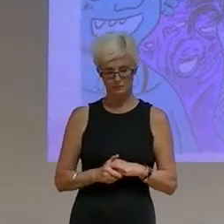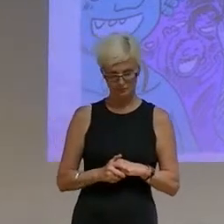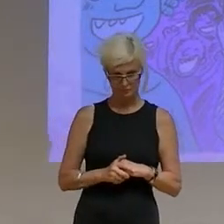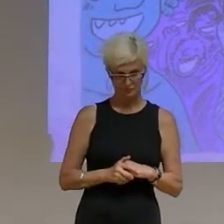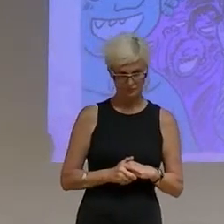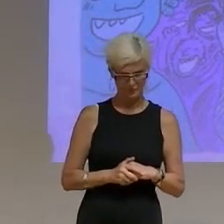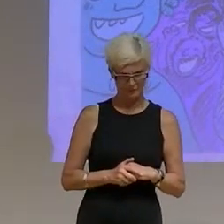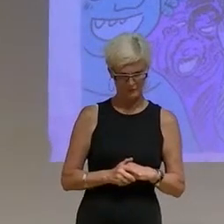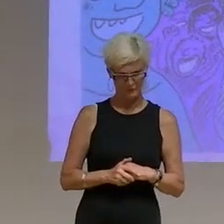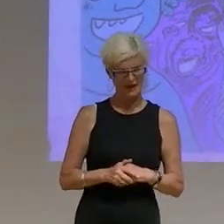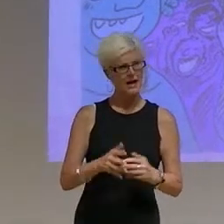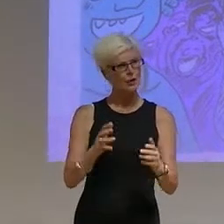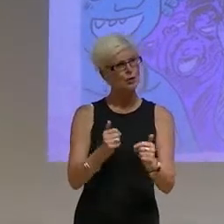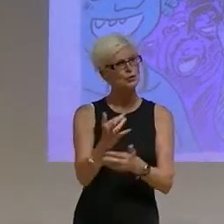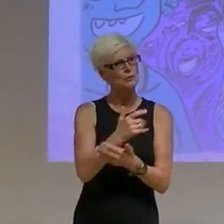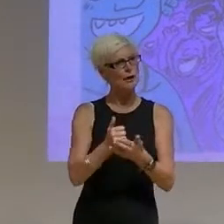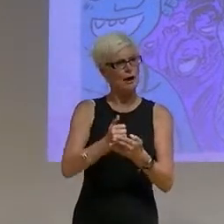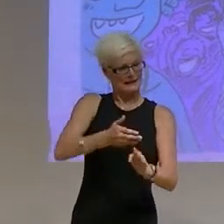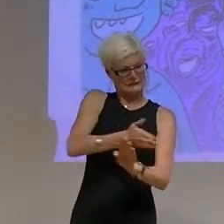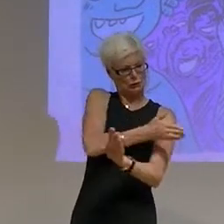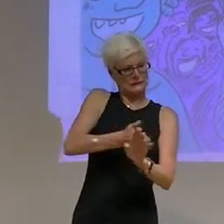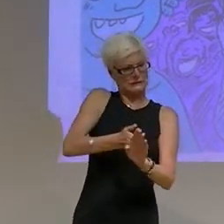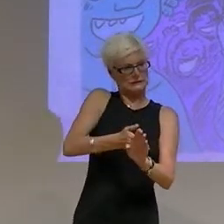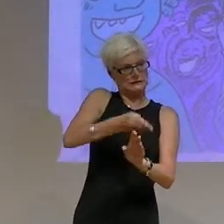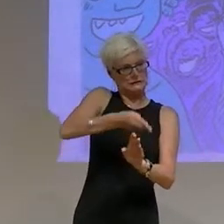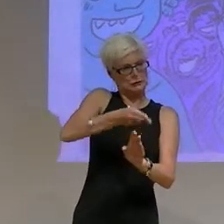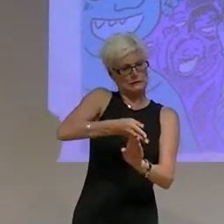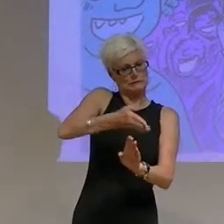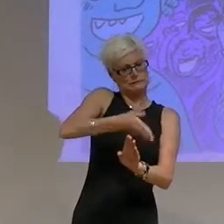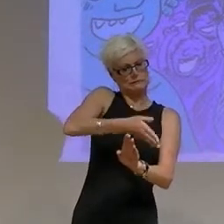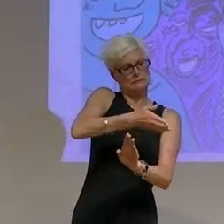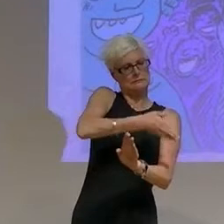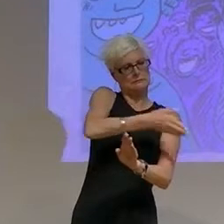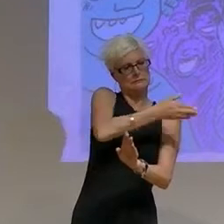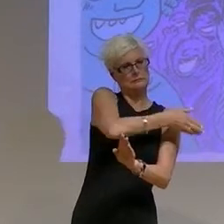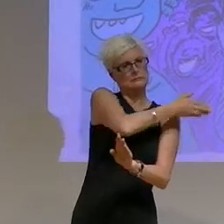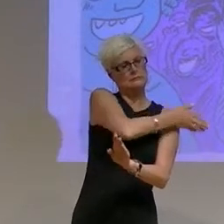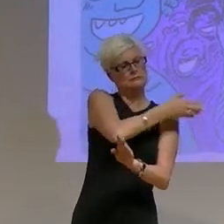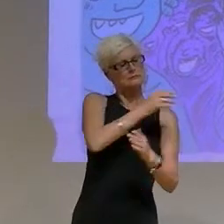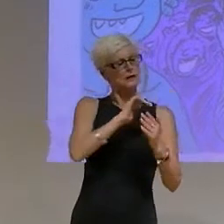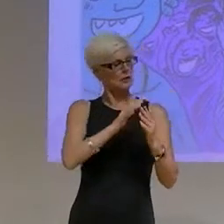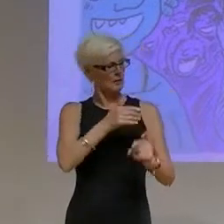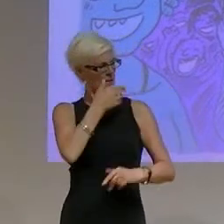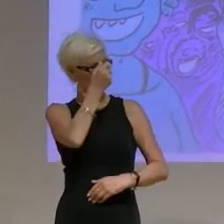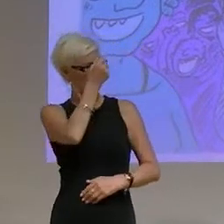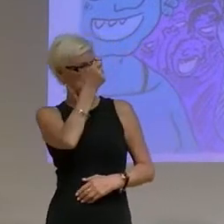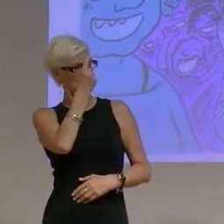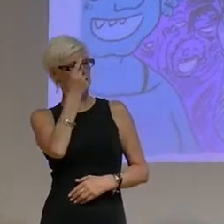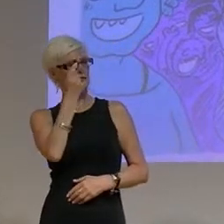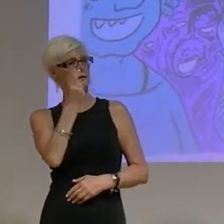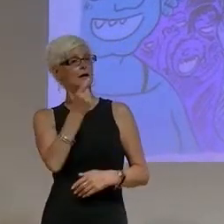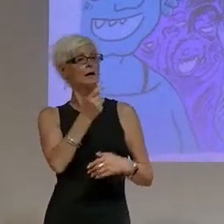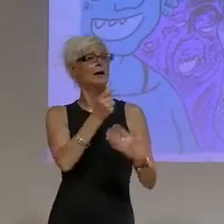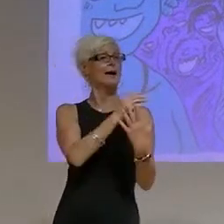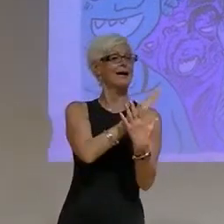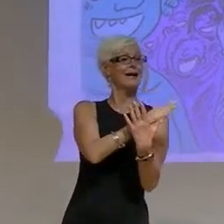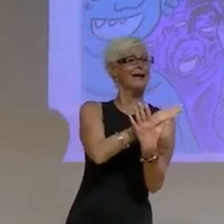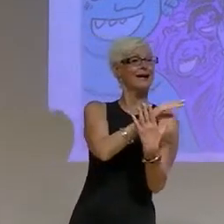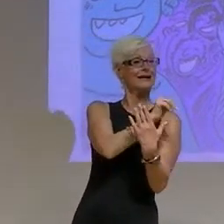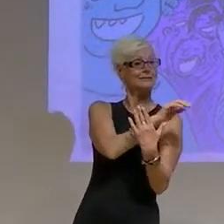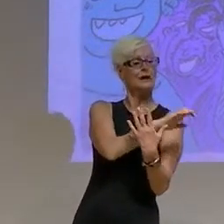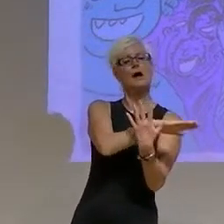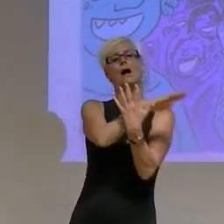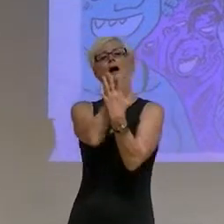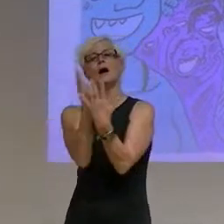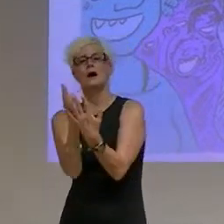of instantiations of asexuality, but trouble our understanding of asexuality and sexuality. Developing a creative